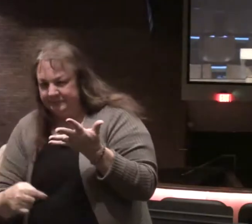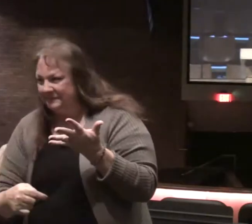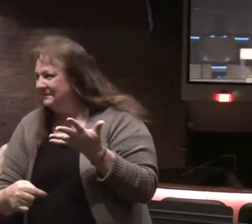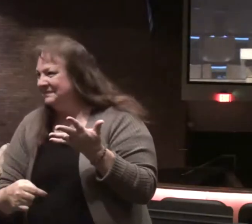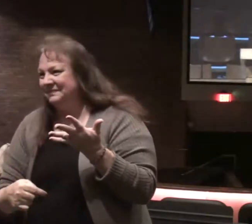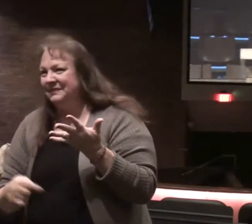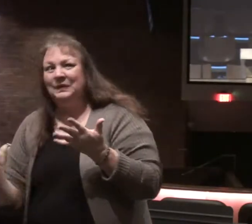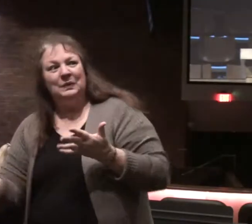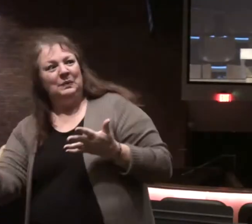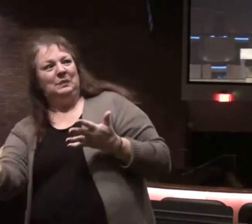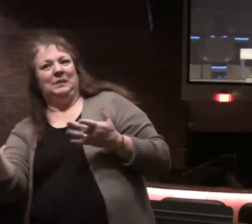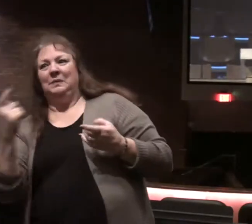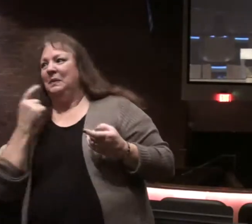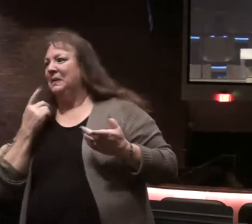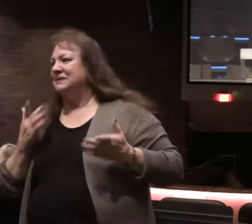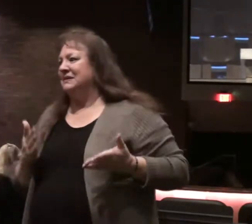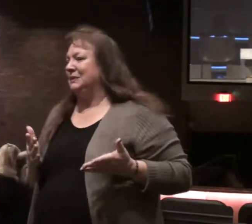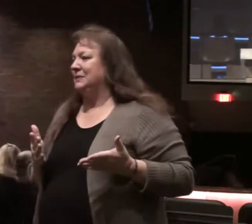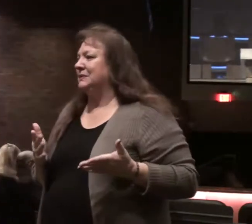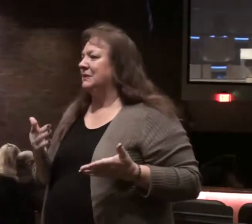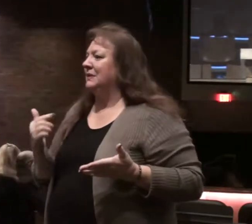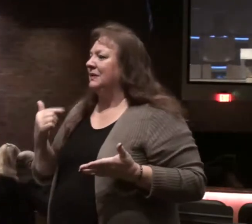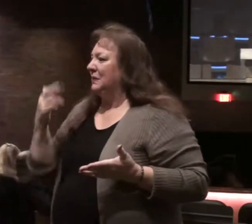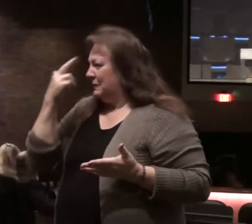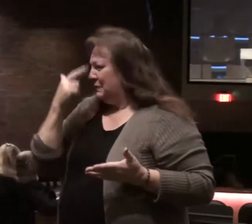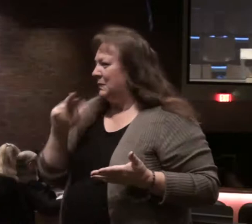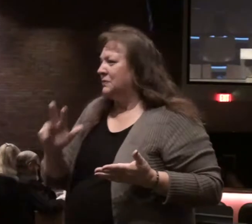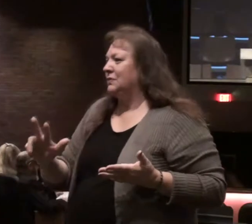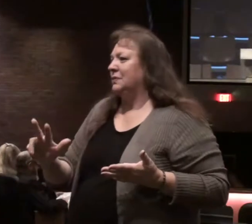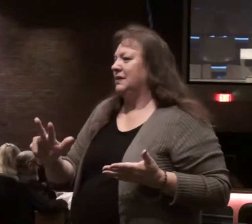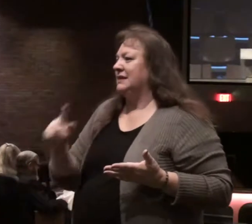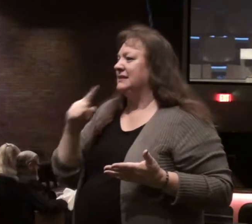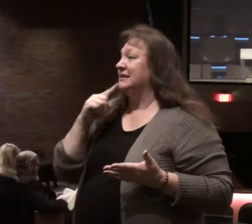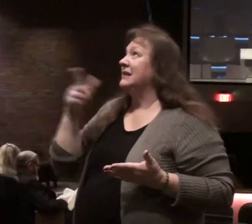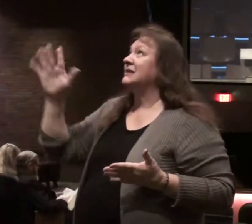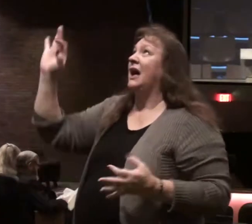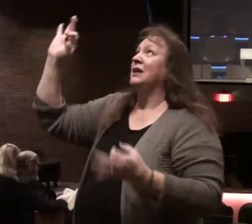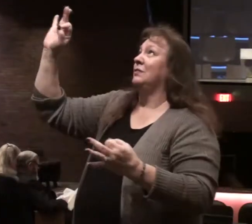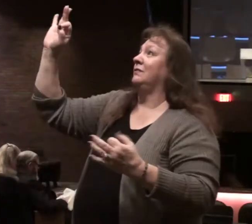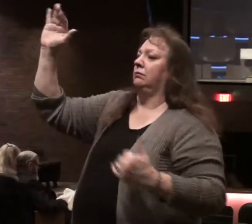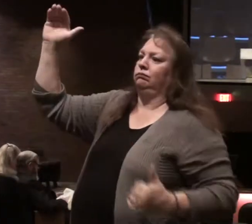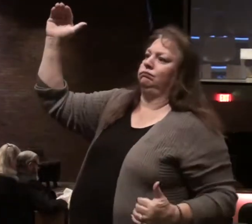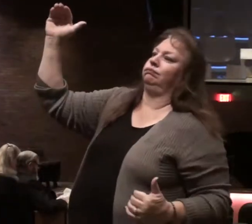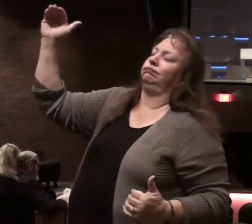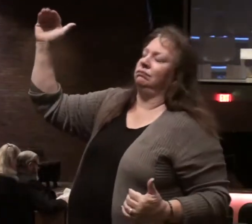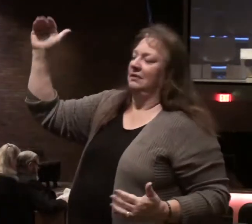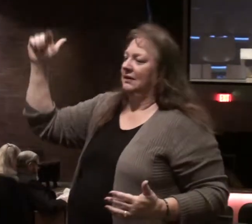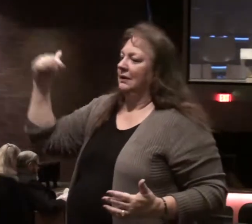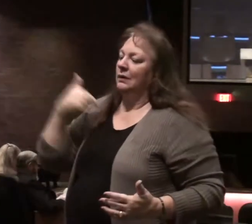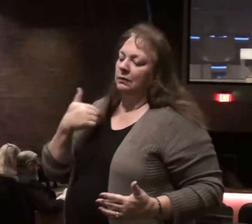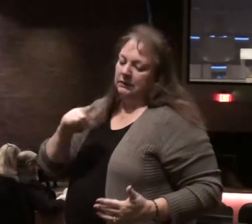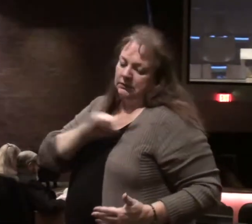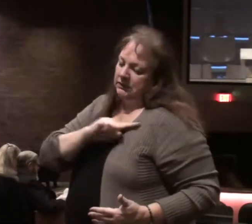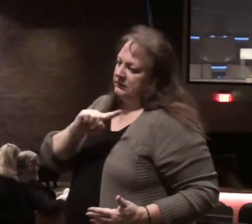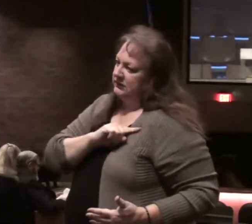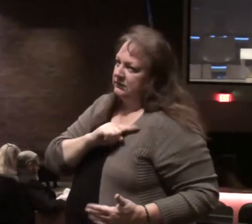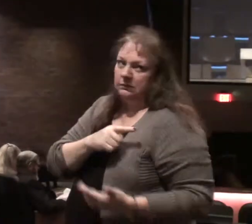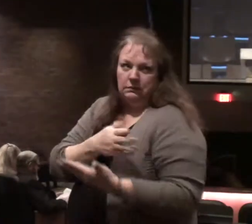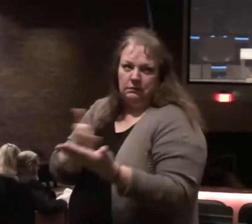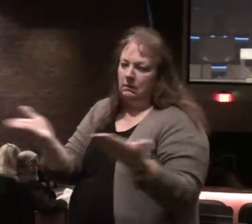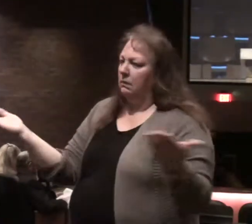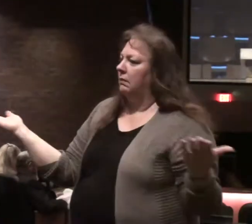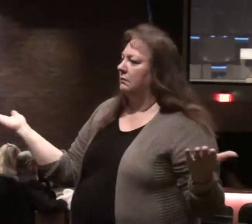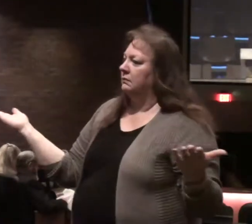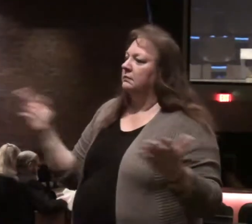we are all sinners we are all Romans 3 falling short of the glory of God we are all guilty we